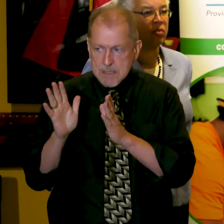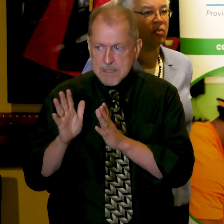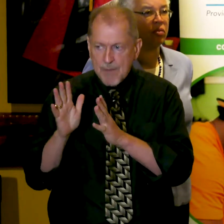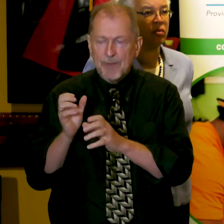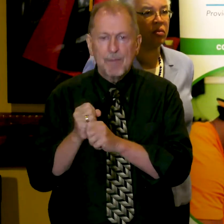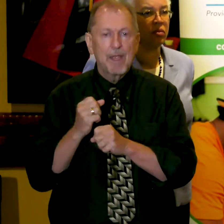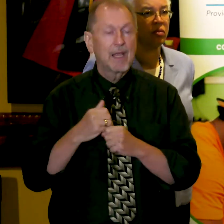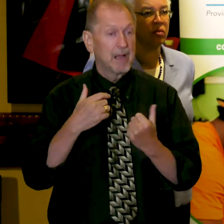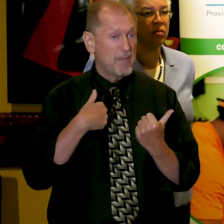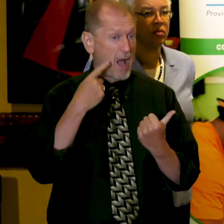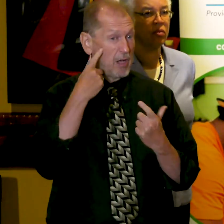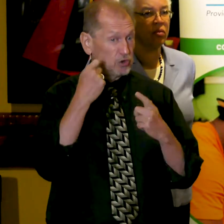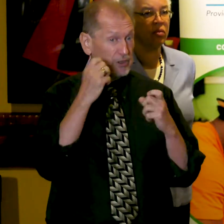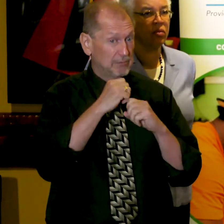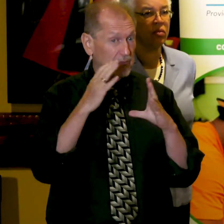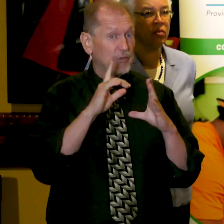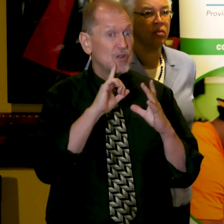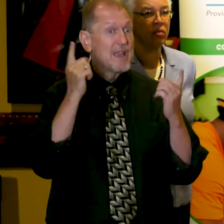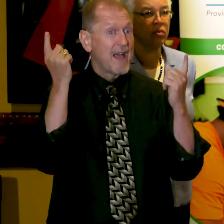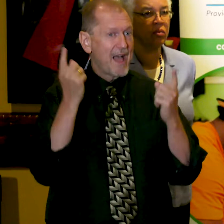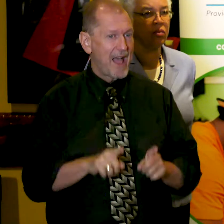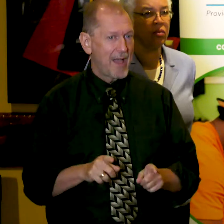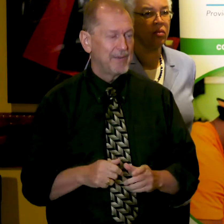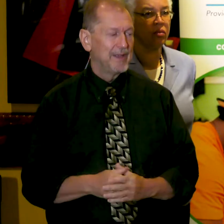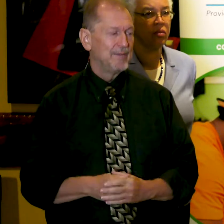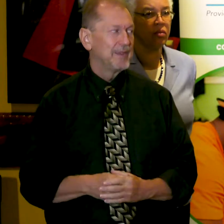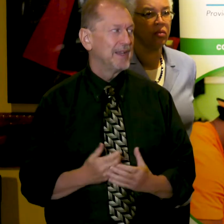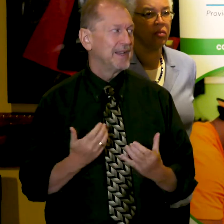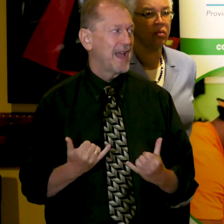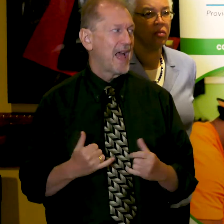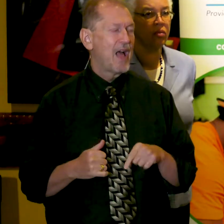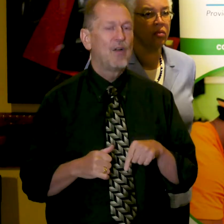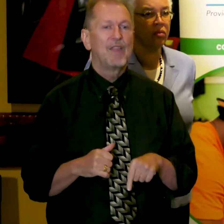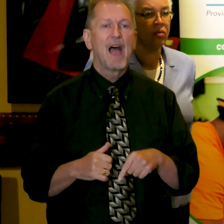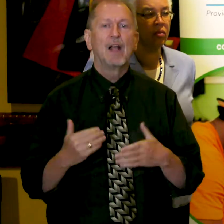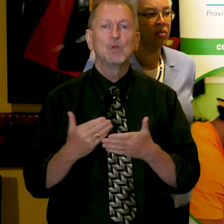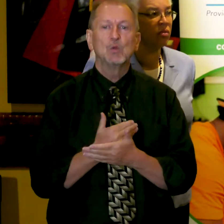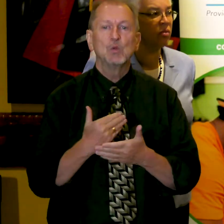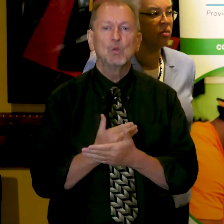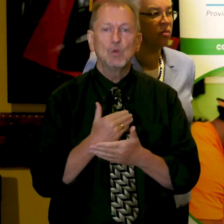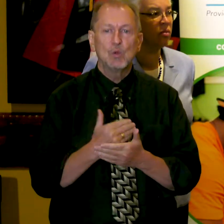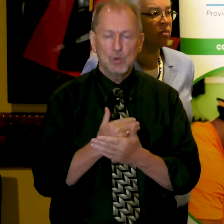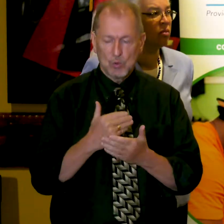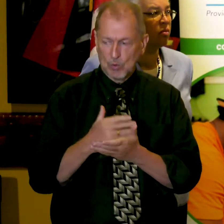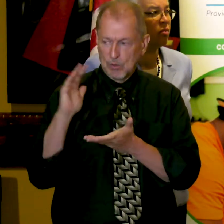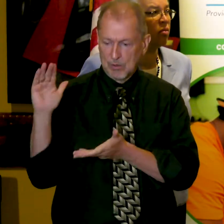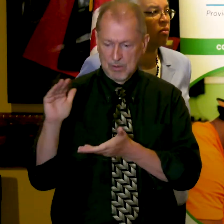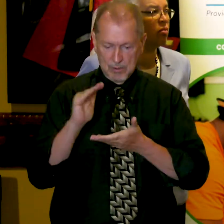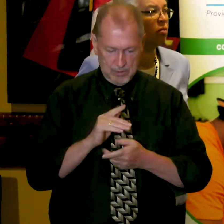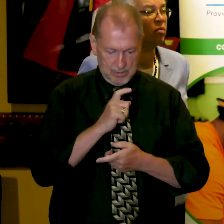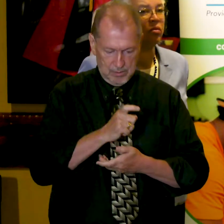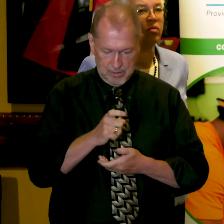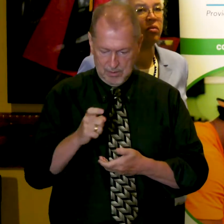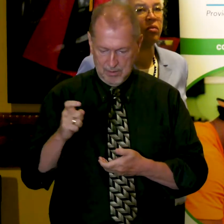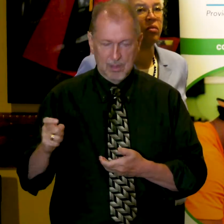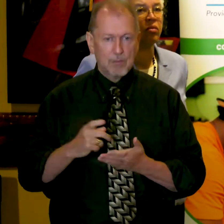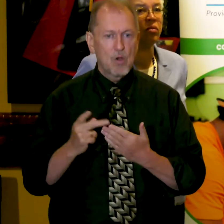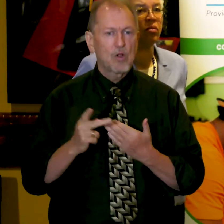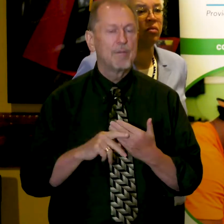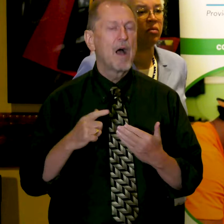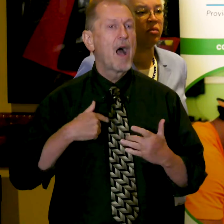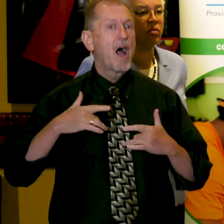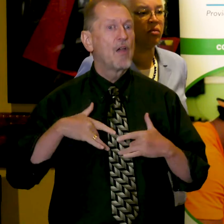my dream a reality. And now with this new Source Grow Grant Program, I am thrilled to see